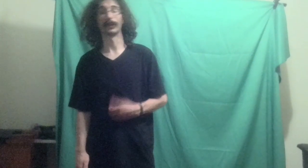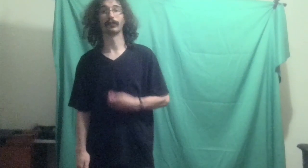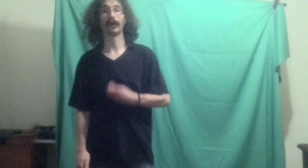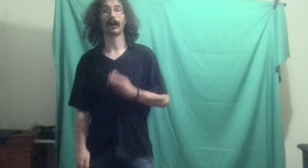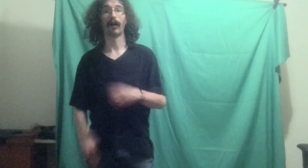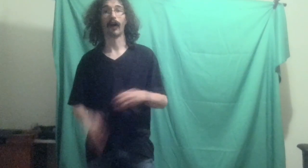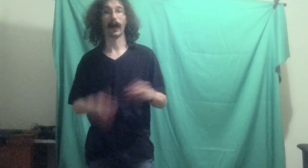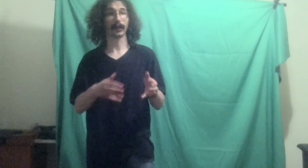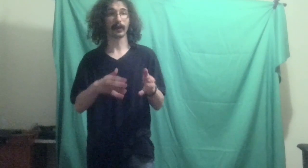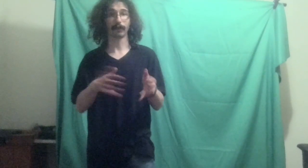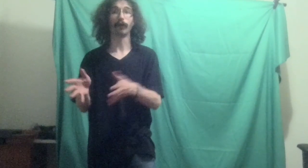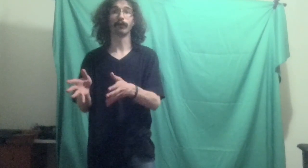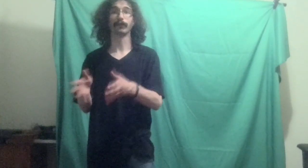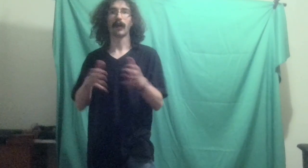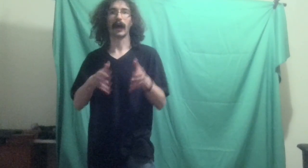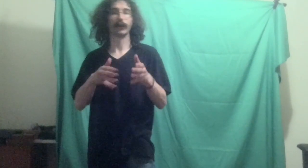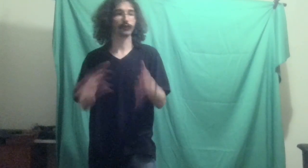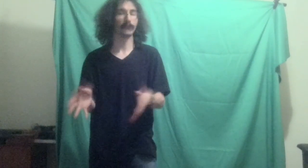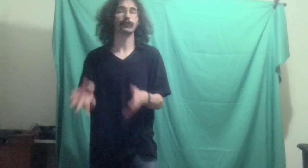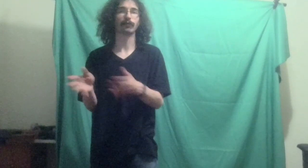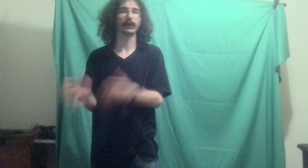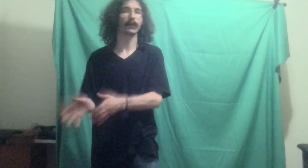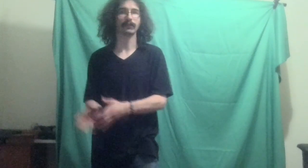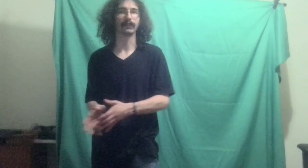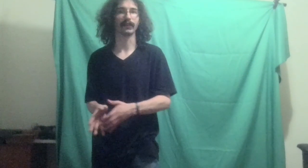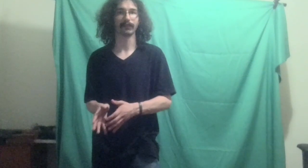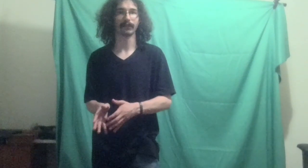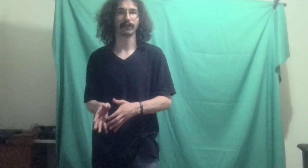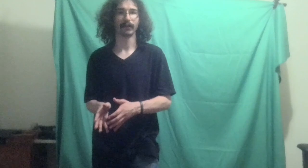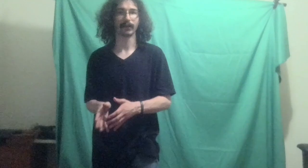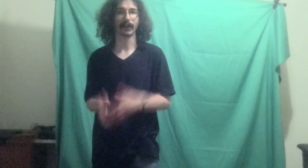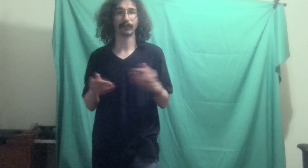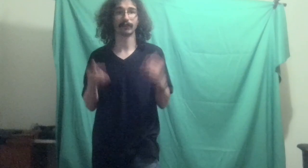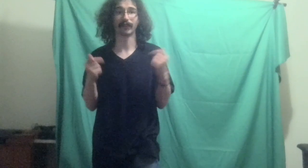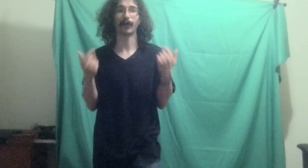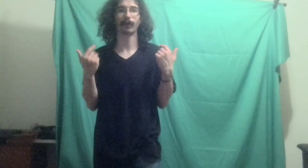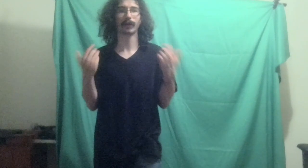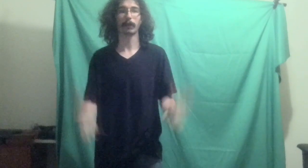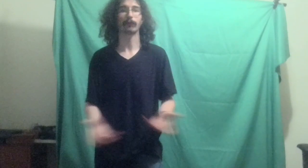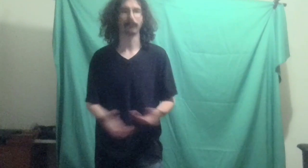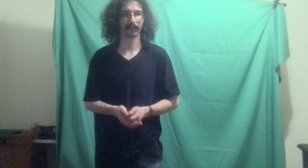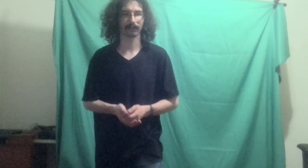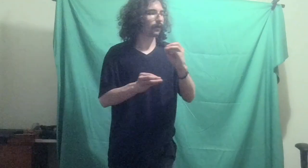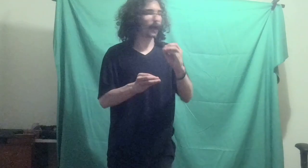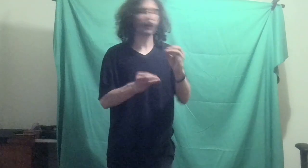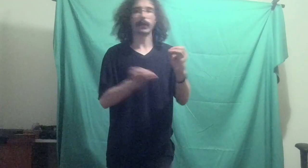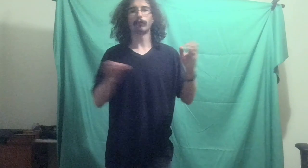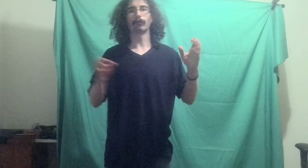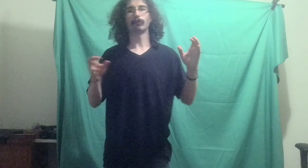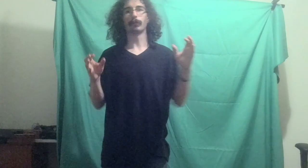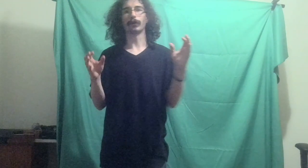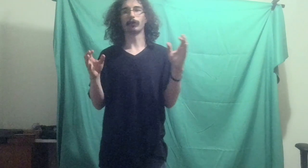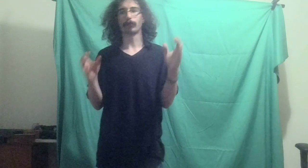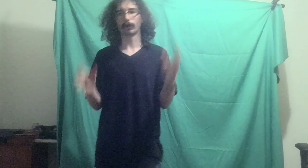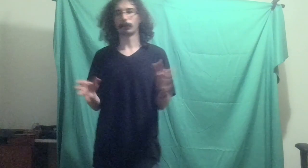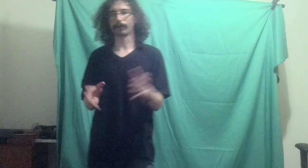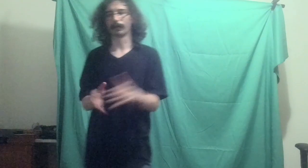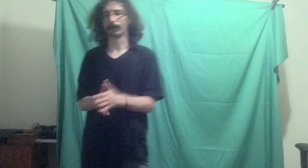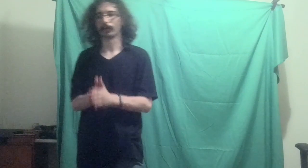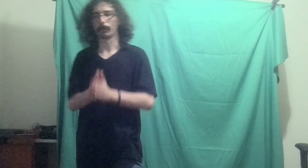I evolved, I changed my content and I changed how I went about things. I managed to do some incredible things, meet